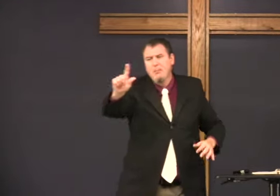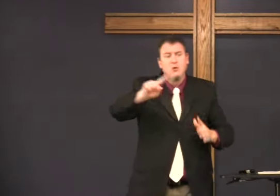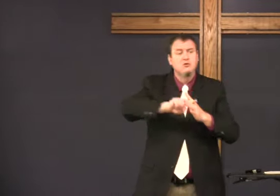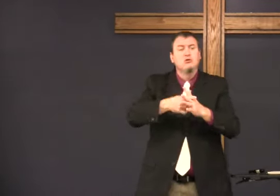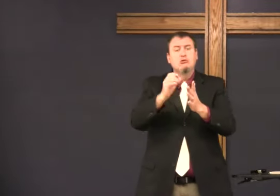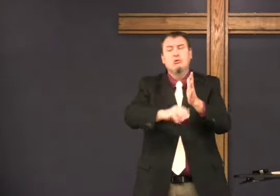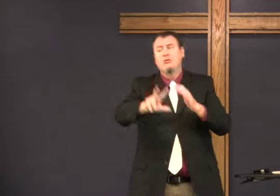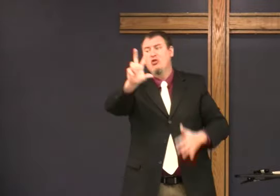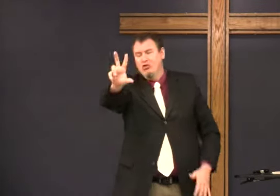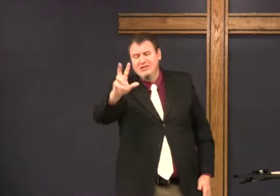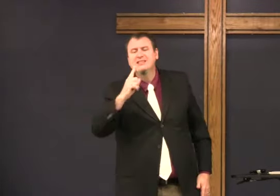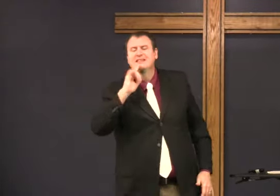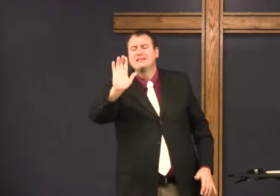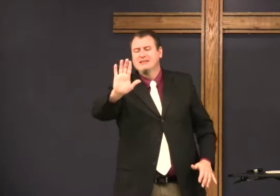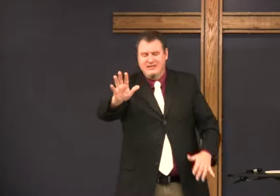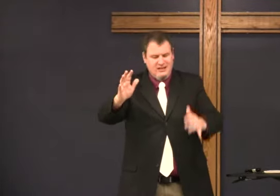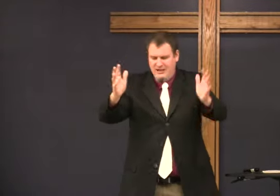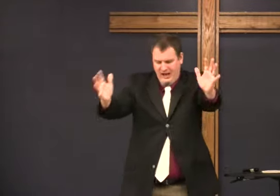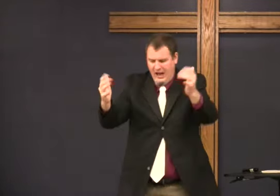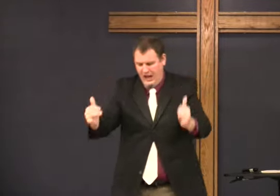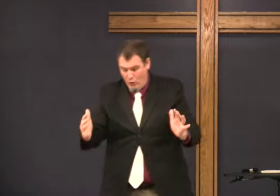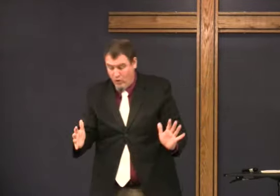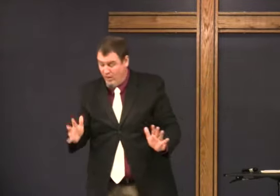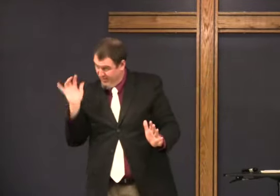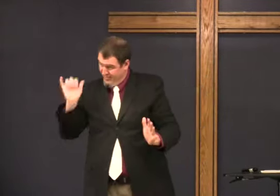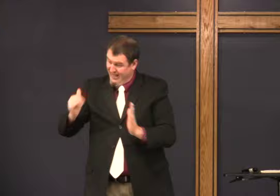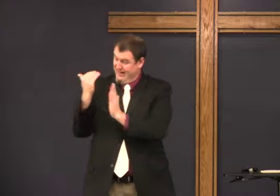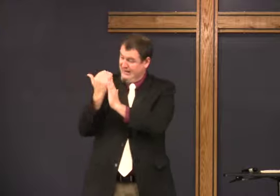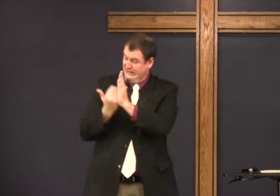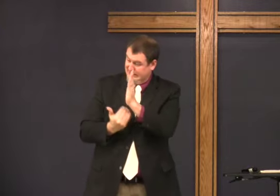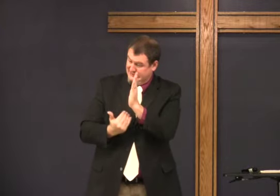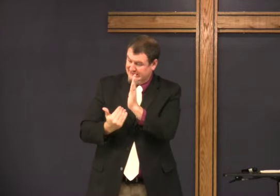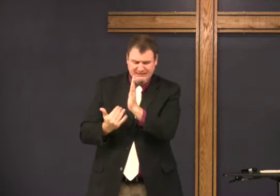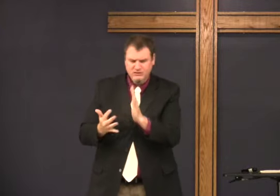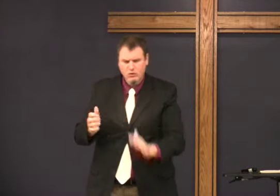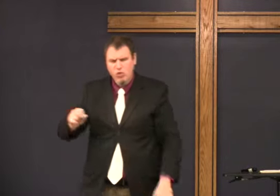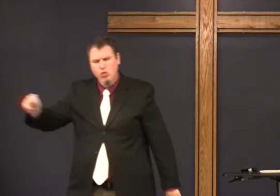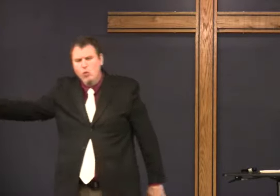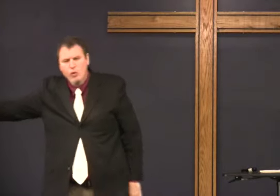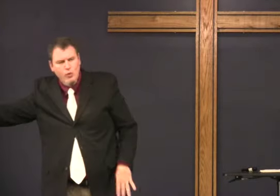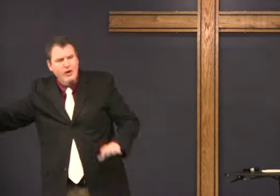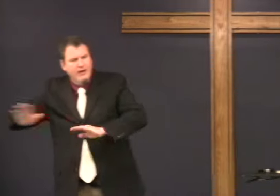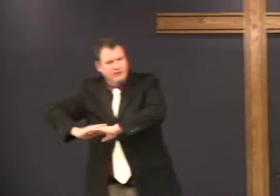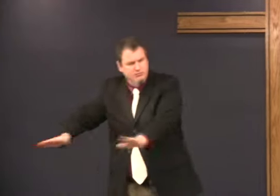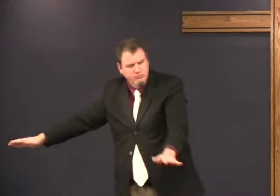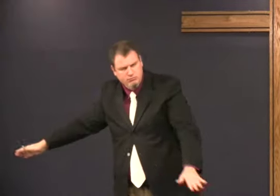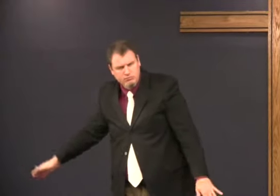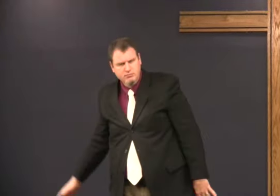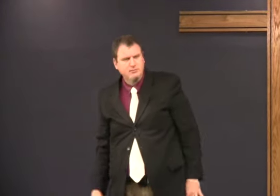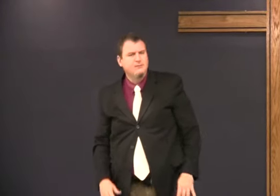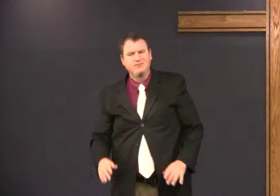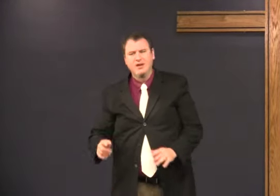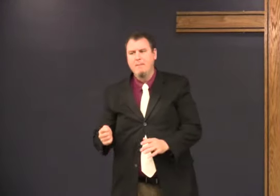So instead, Paul says in chapter 3, now, throw those lists away.